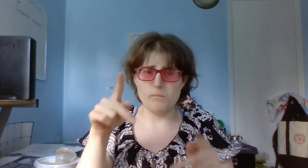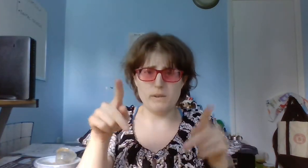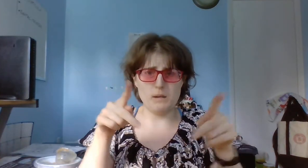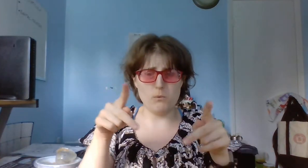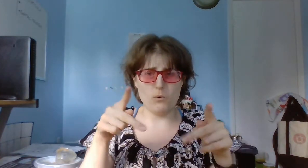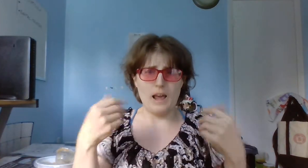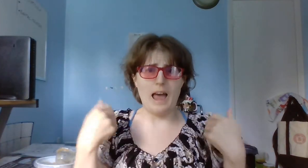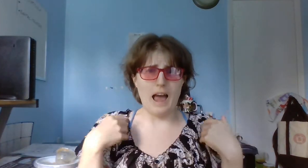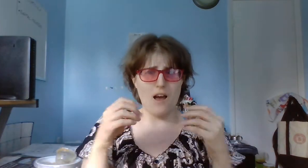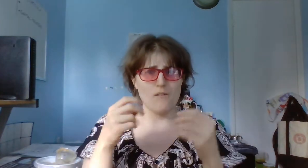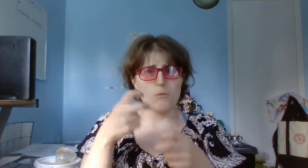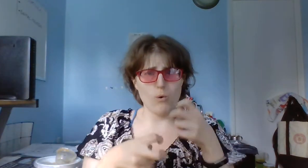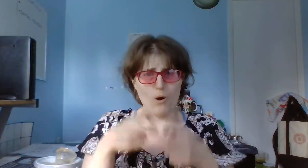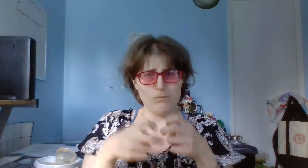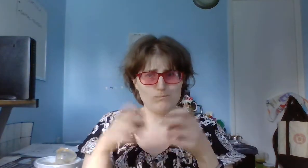people to have a problem,